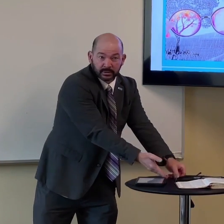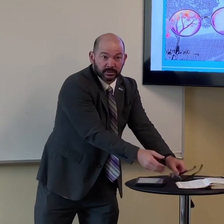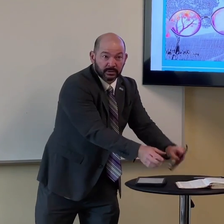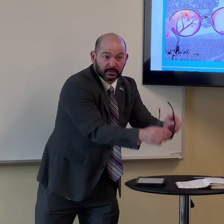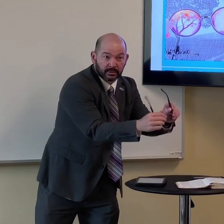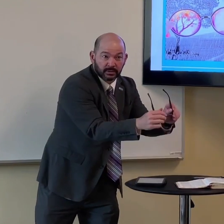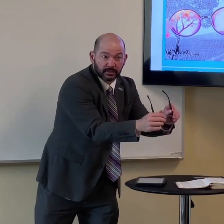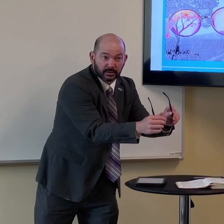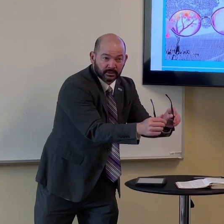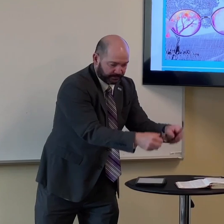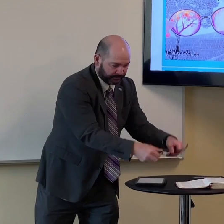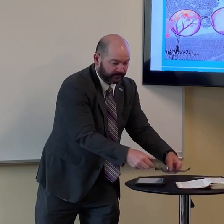These are imaginary glasses.